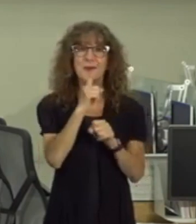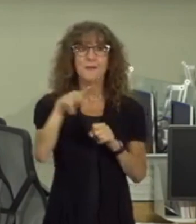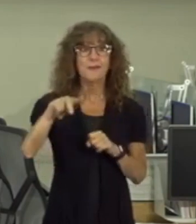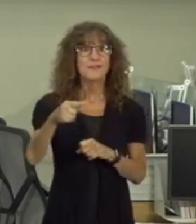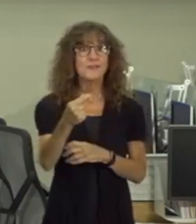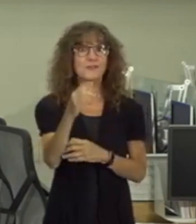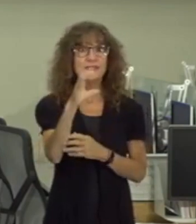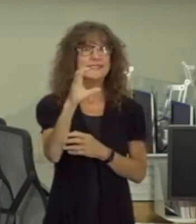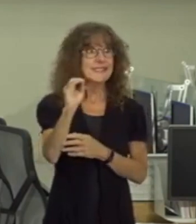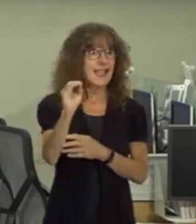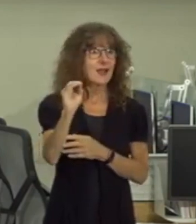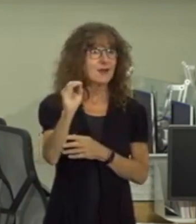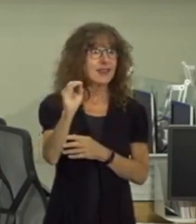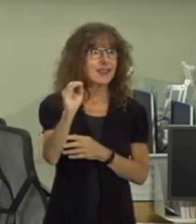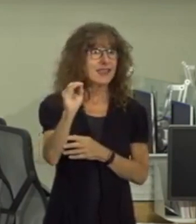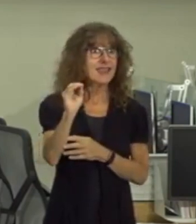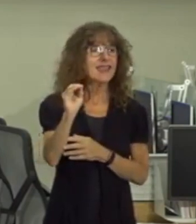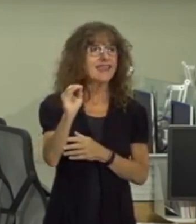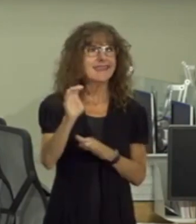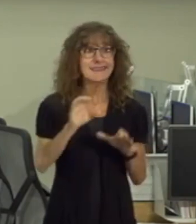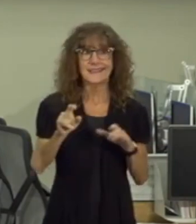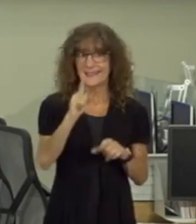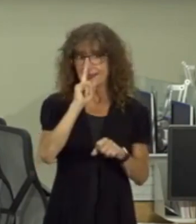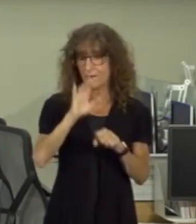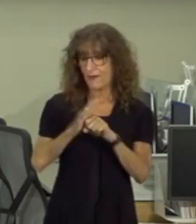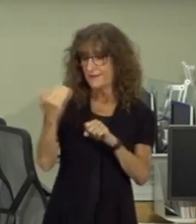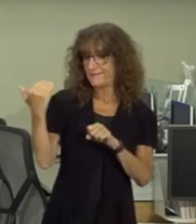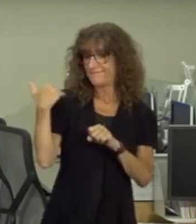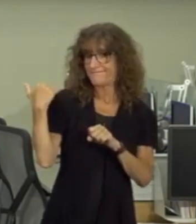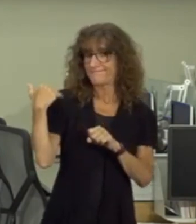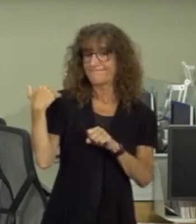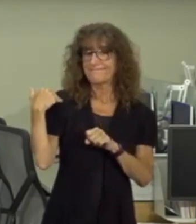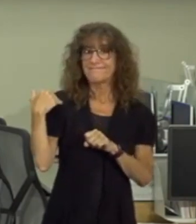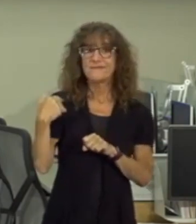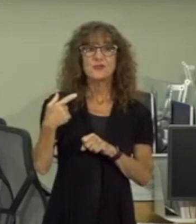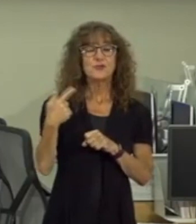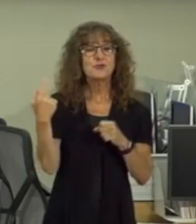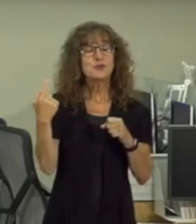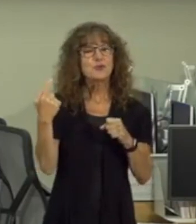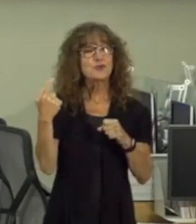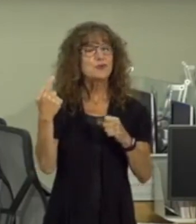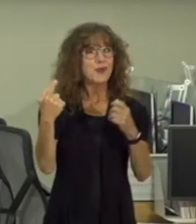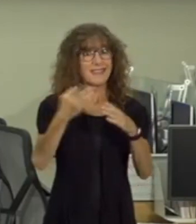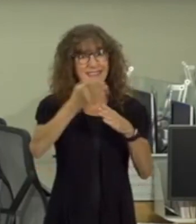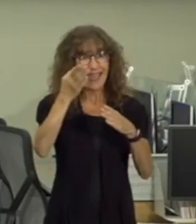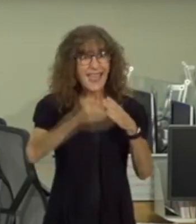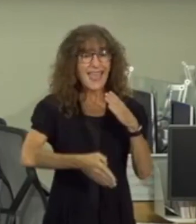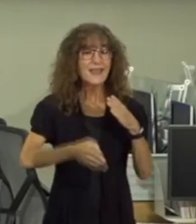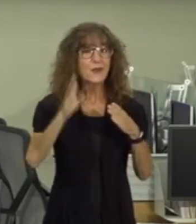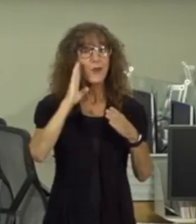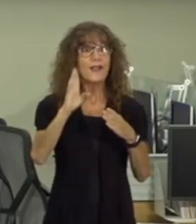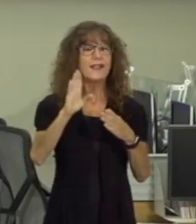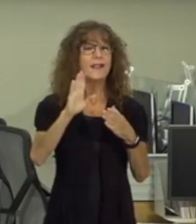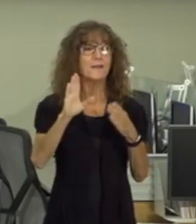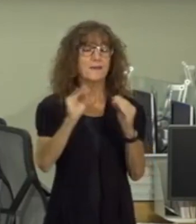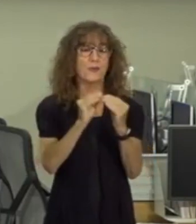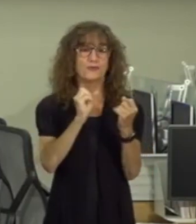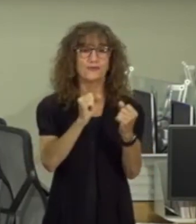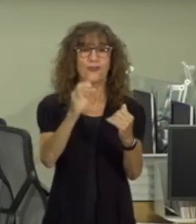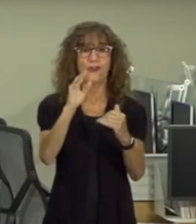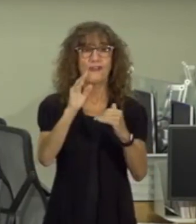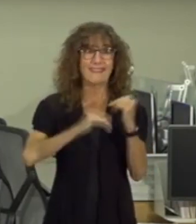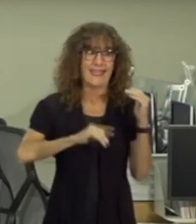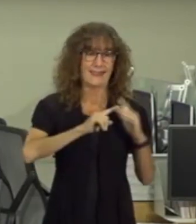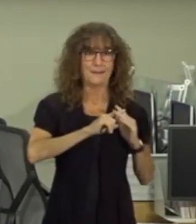that Prince George's County does as I promised at the beginning of this and that is to emerge even stronger than we started as of